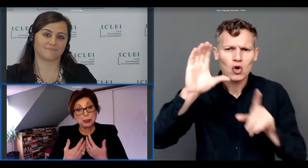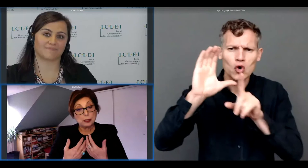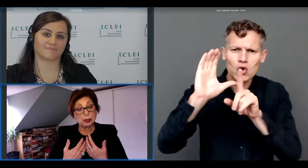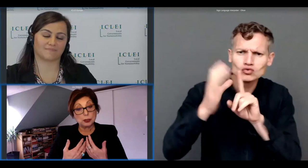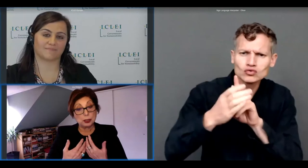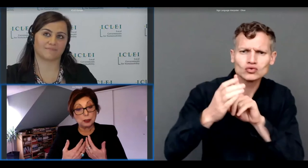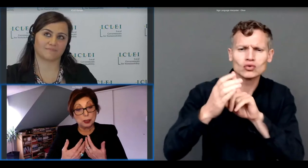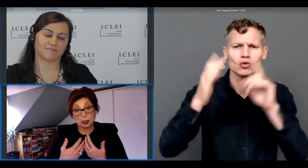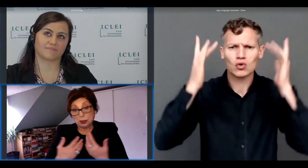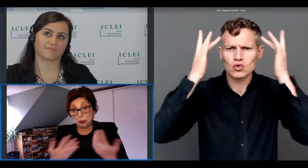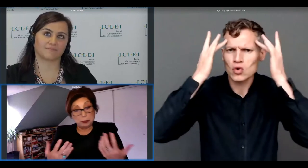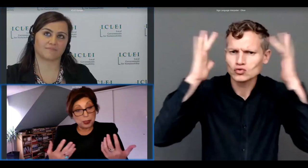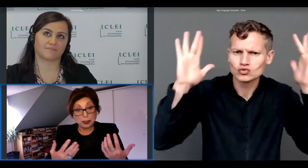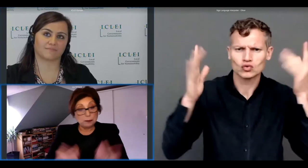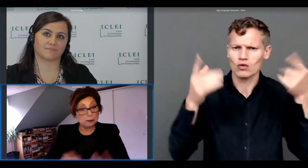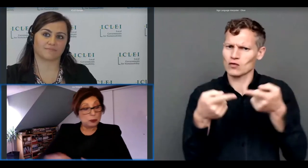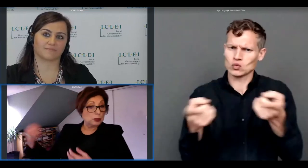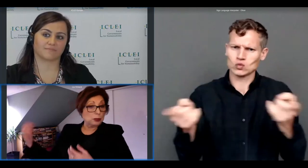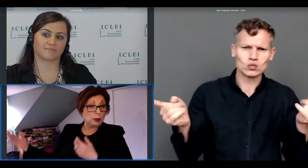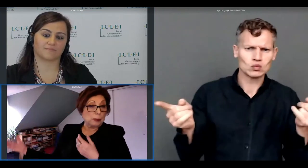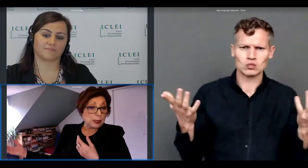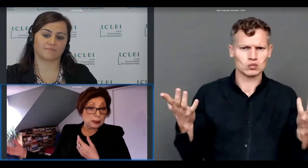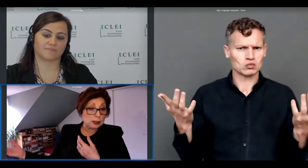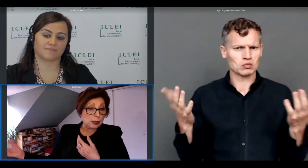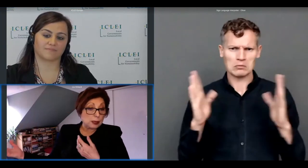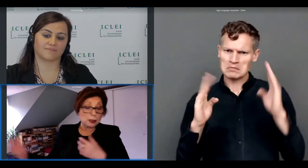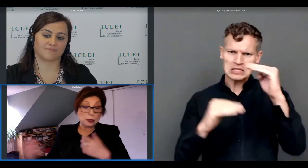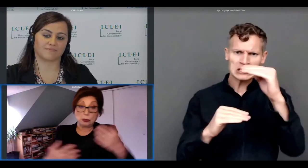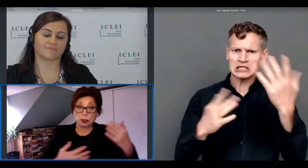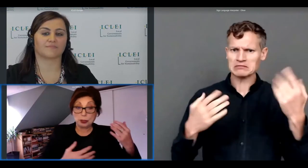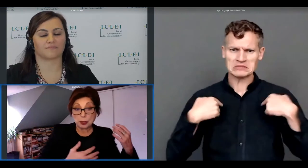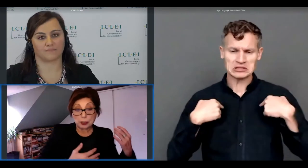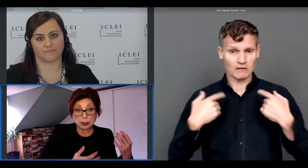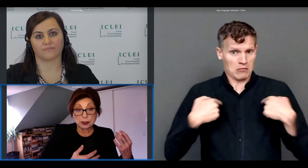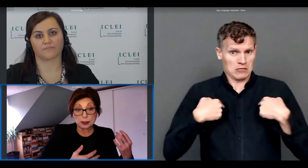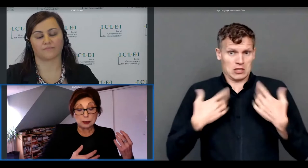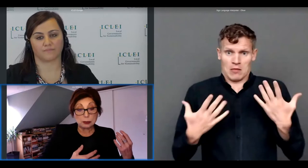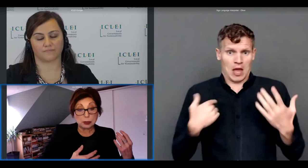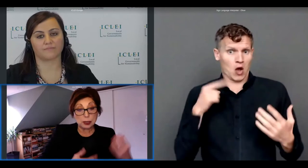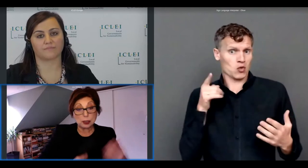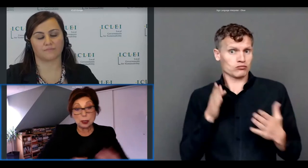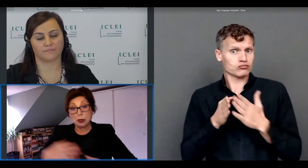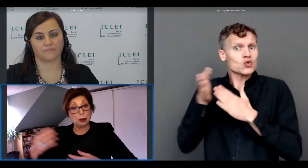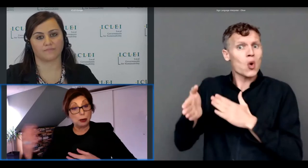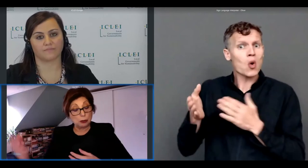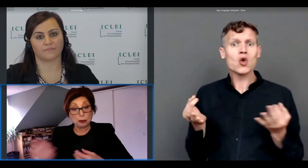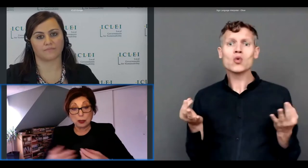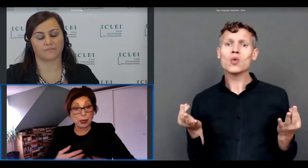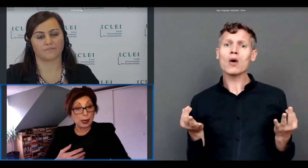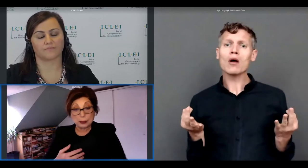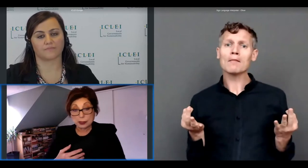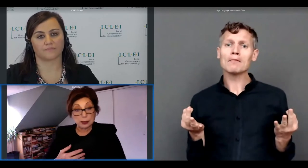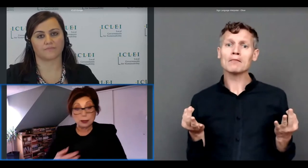me culture could be going to do a pilates class or a yoga class locally or